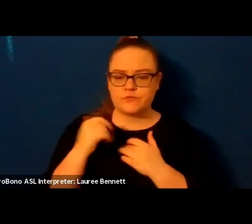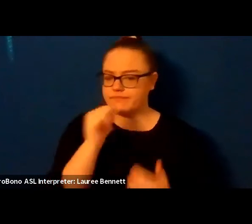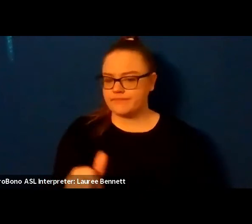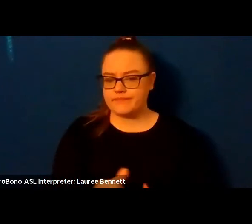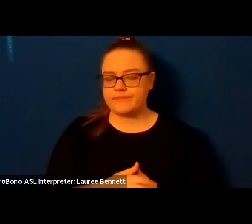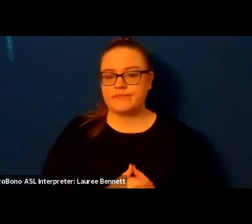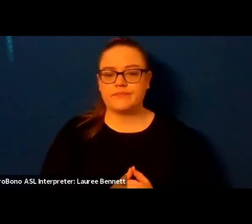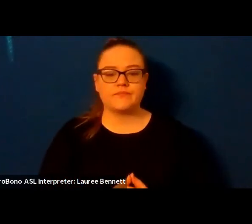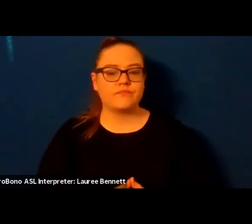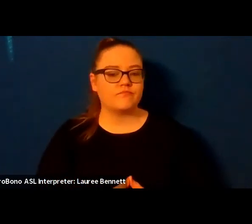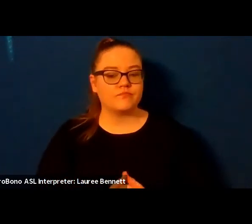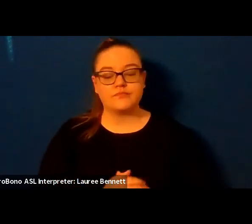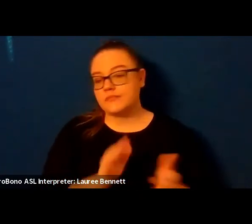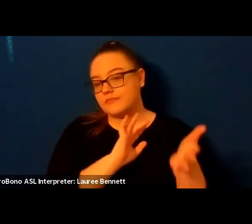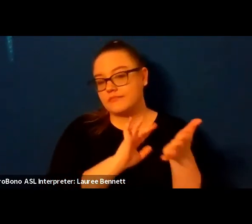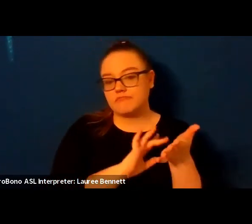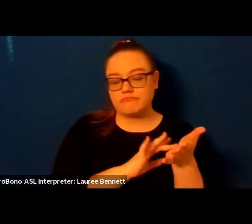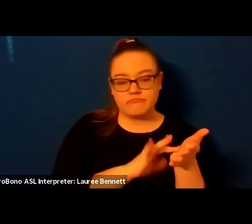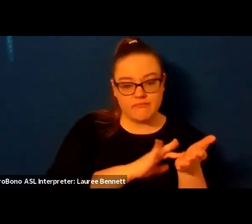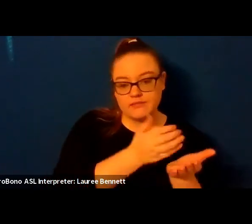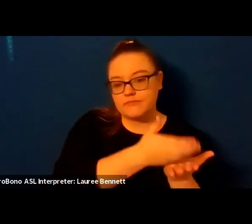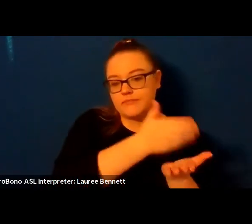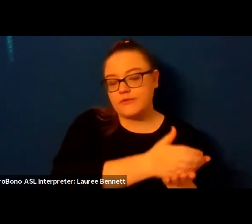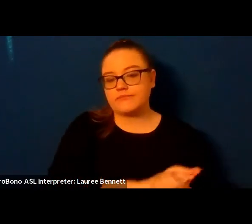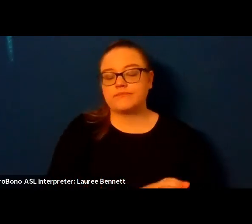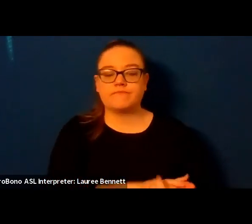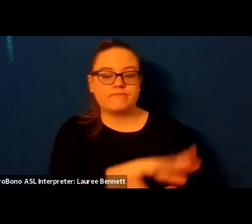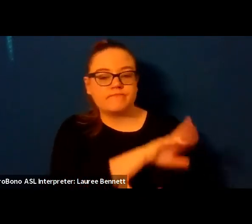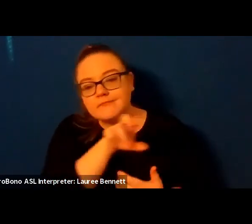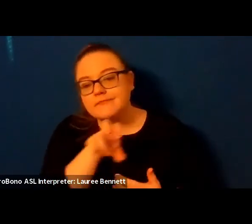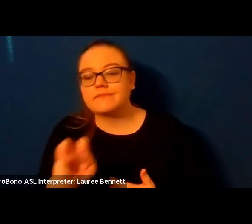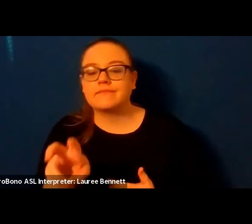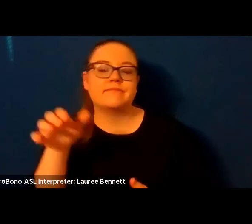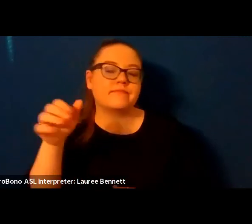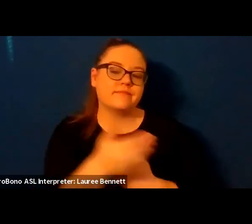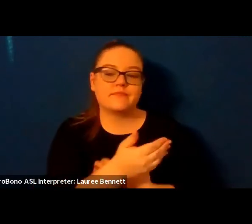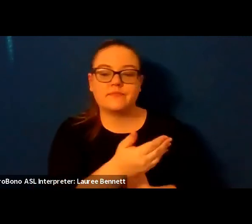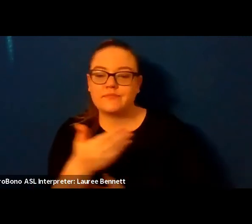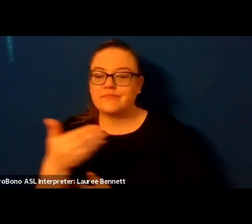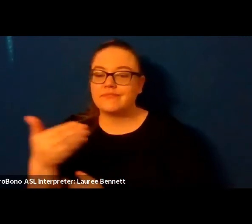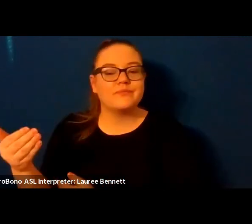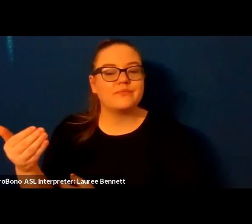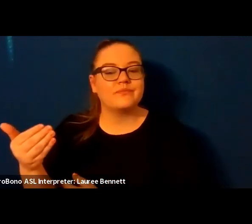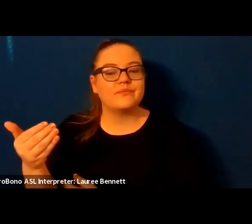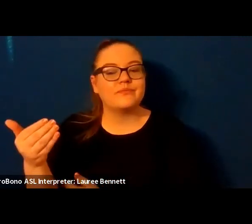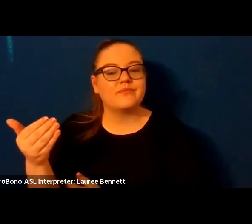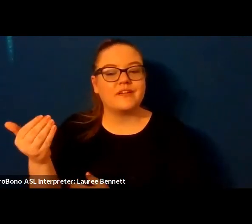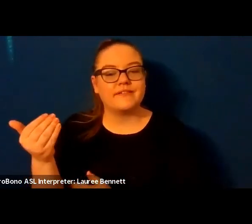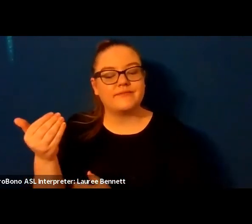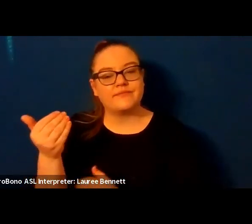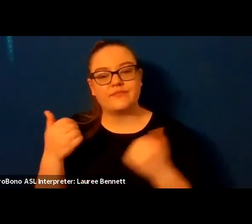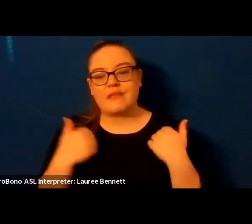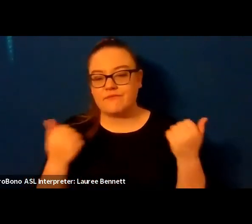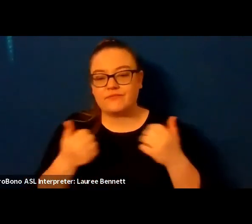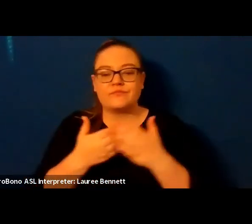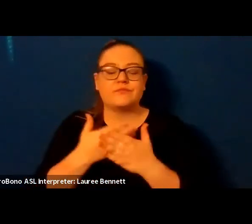up pill bottles and down stairs and every morning you wrap a thin new layer of membrane around